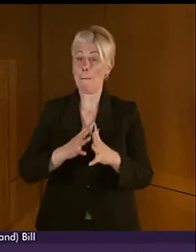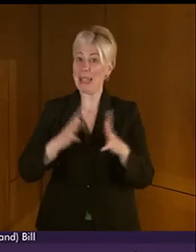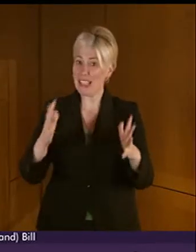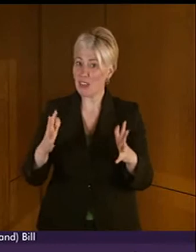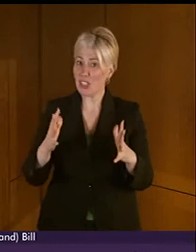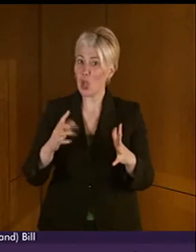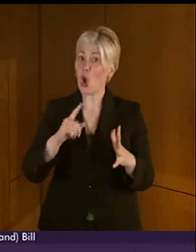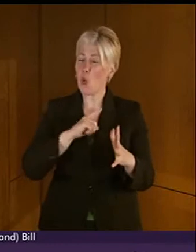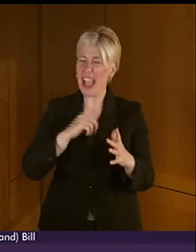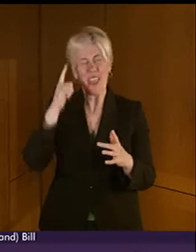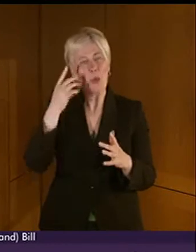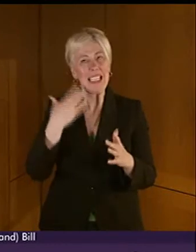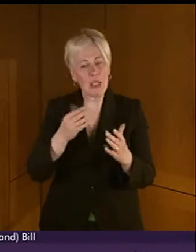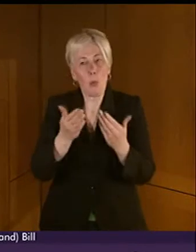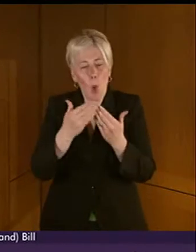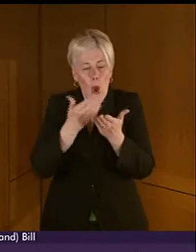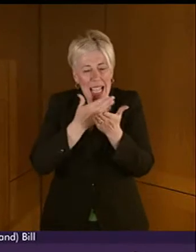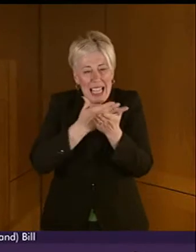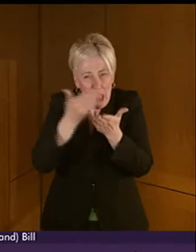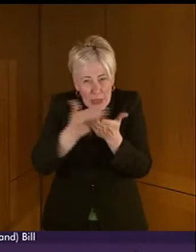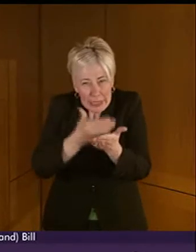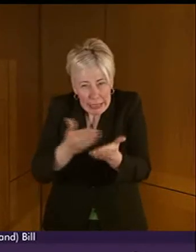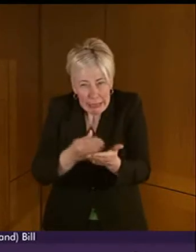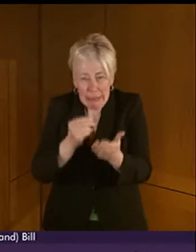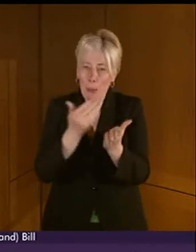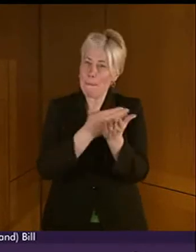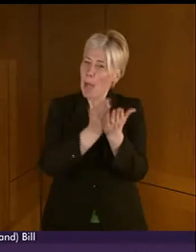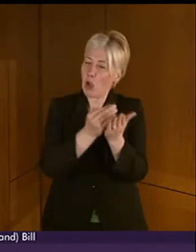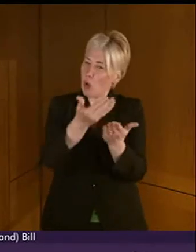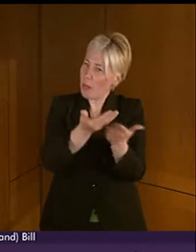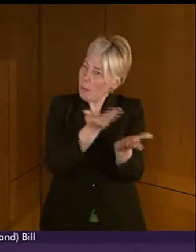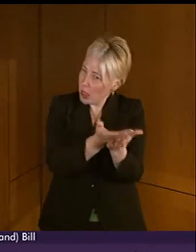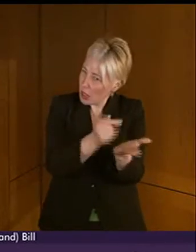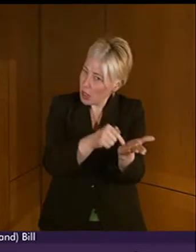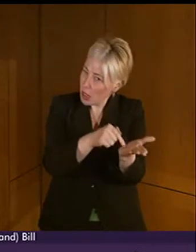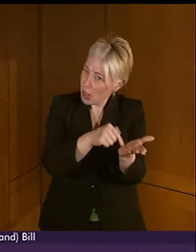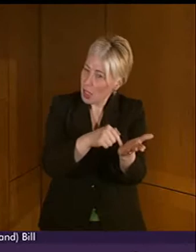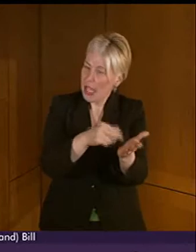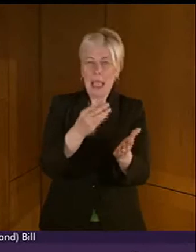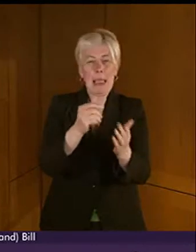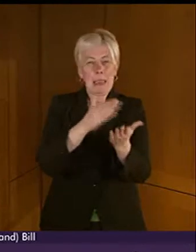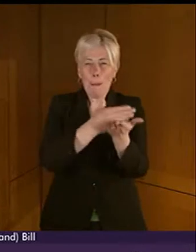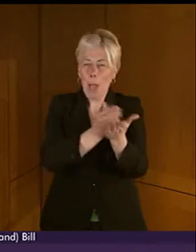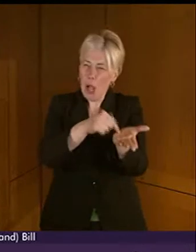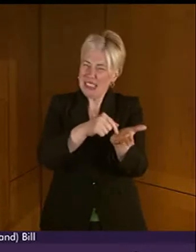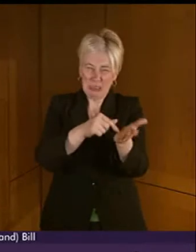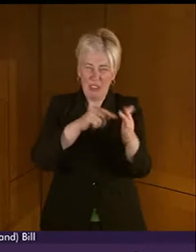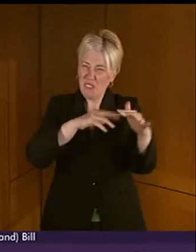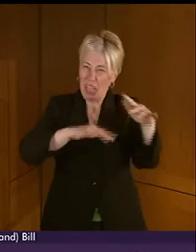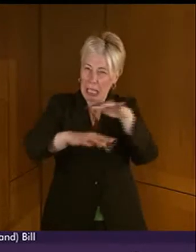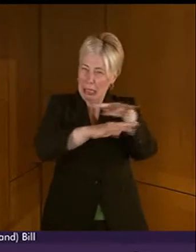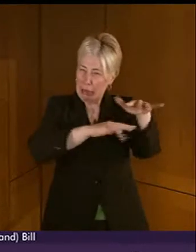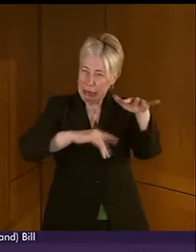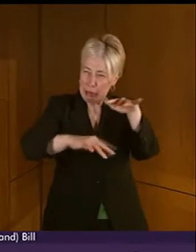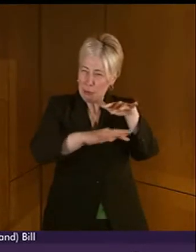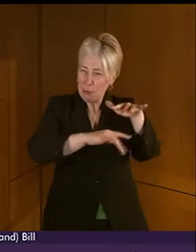quite a bit more clarity on many parts of the bill. And if it is vague in any way at this stage, this